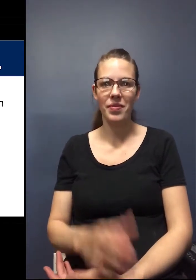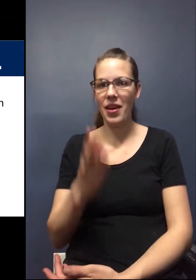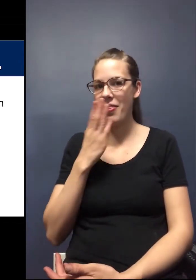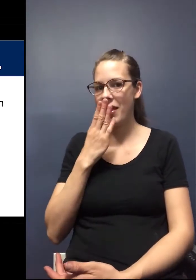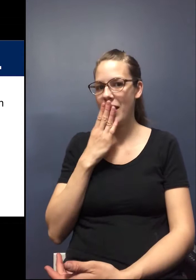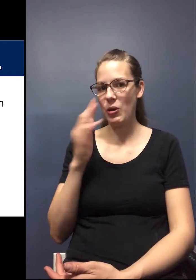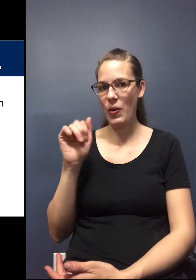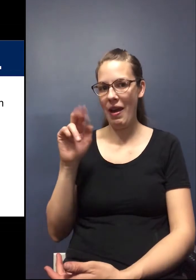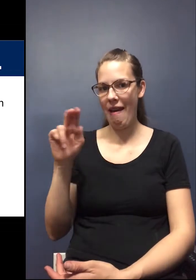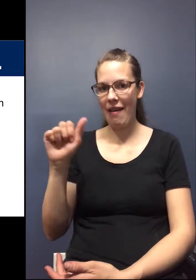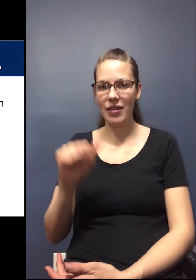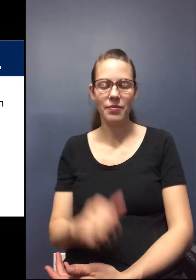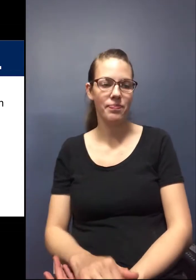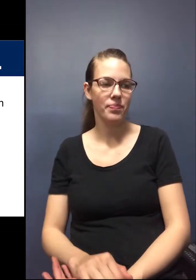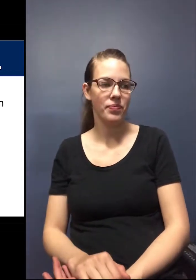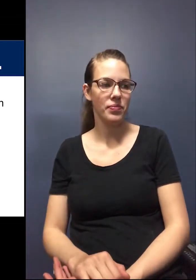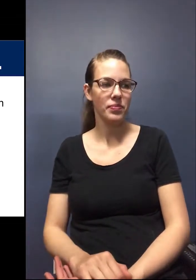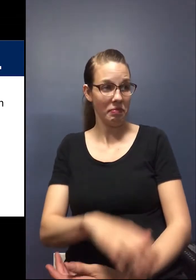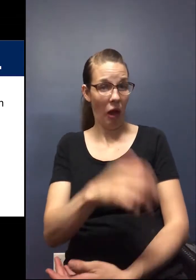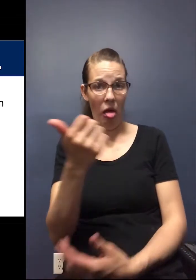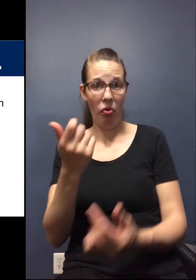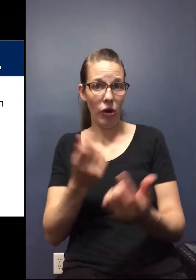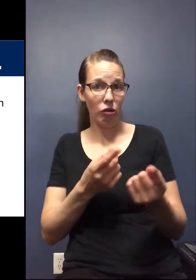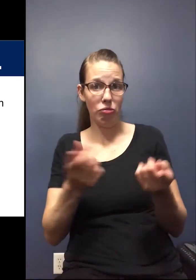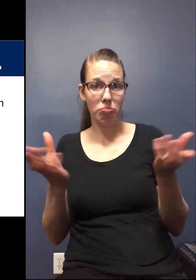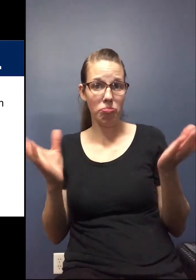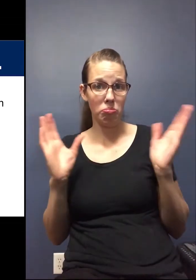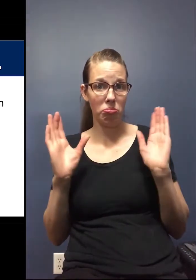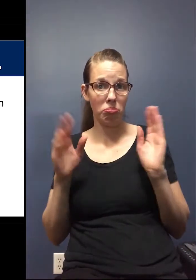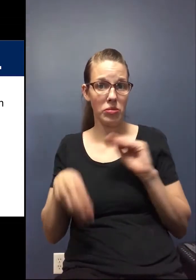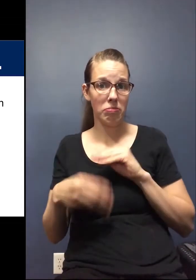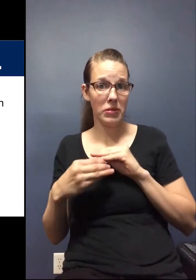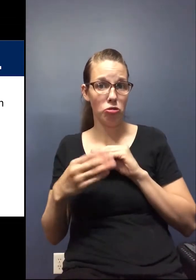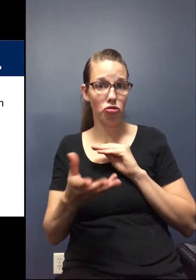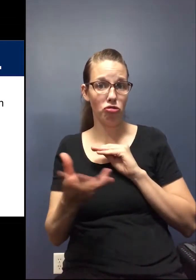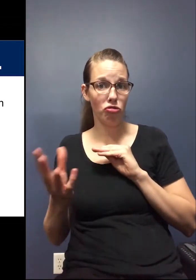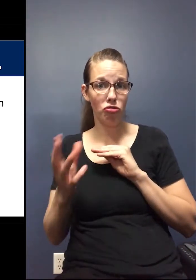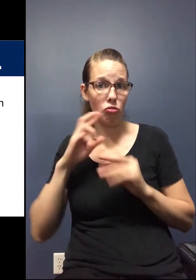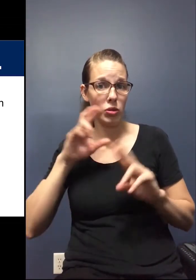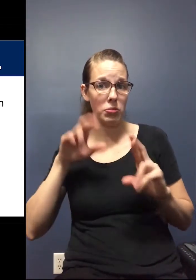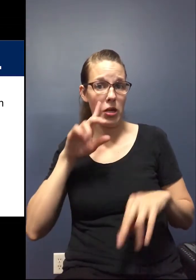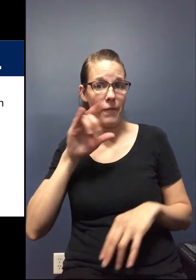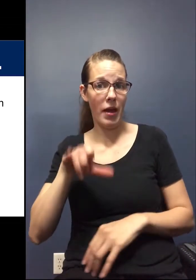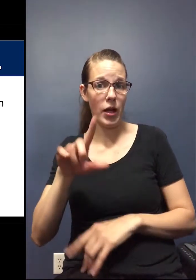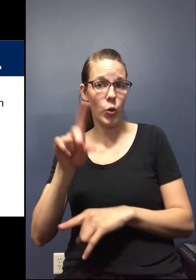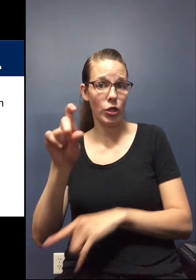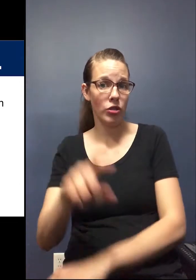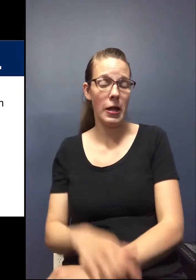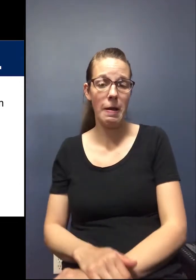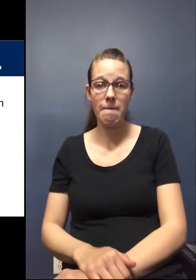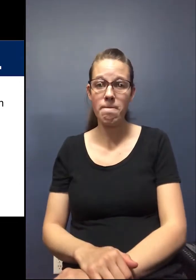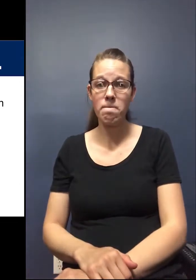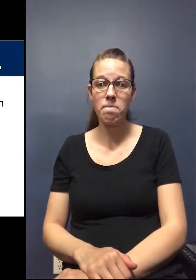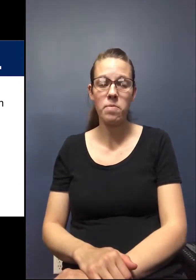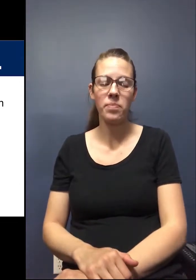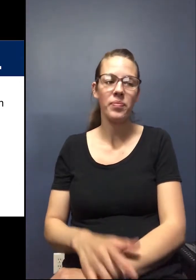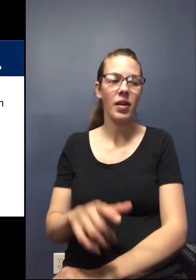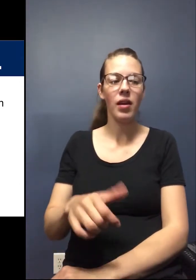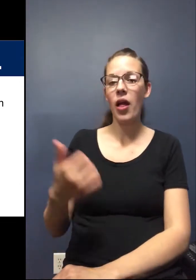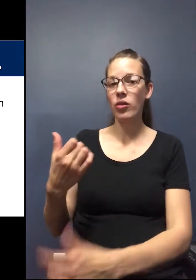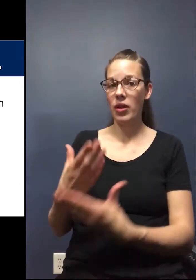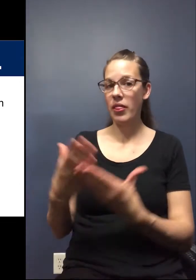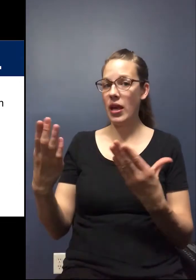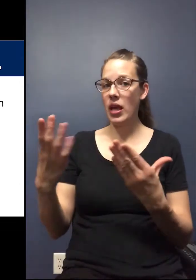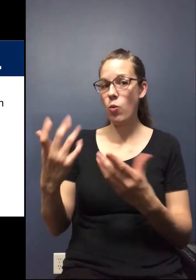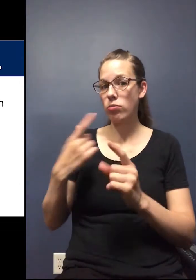Thank you, Anna. Any other additions to the response for this question? The other thing